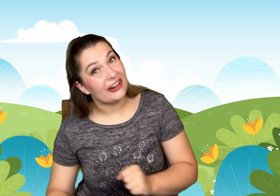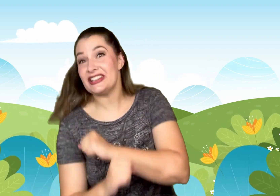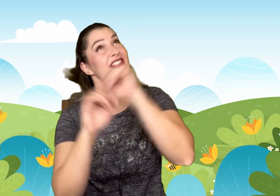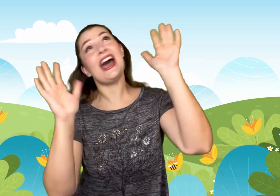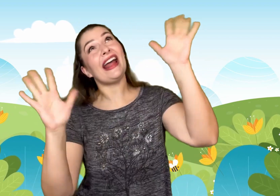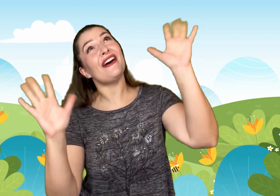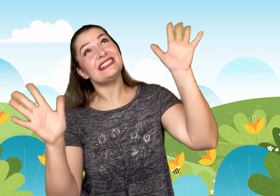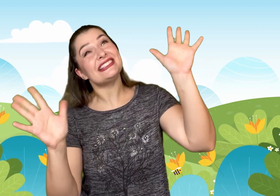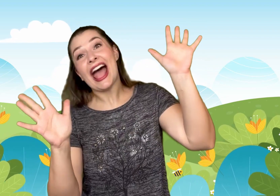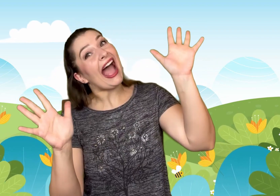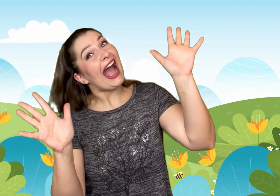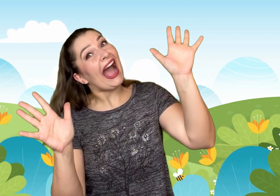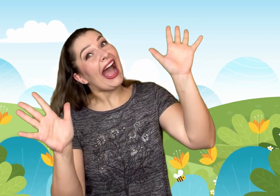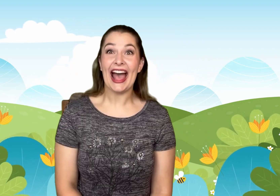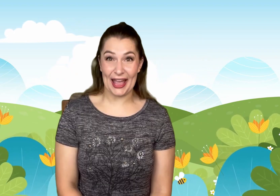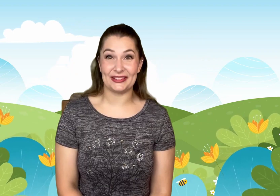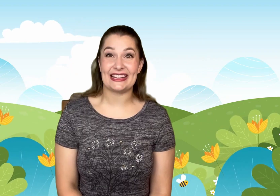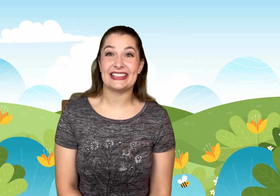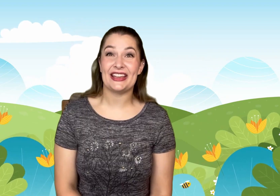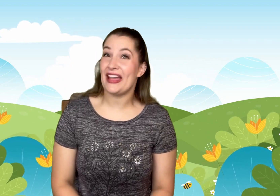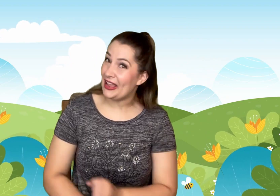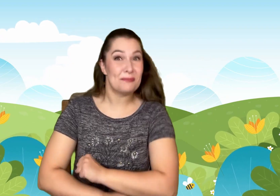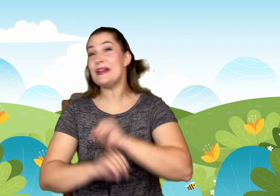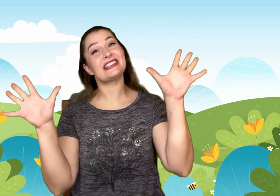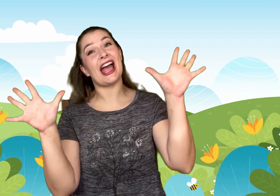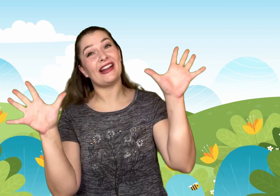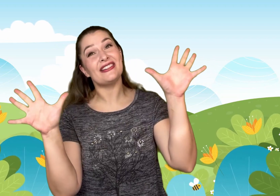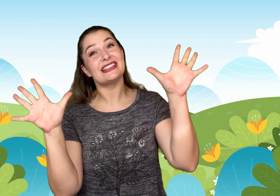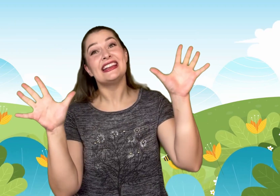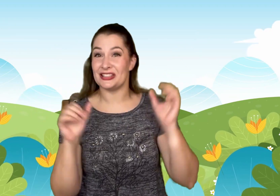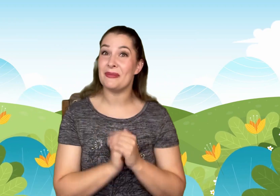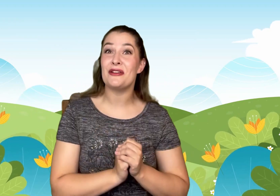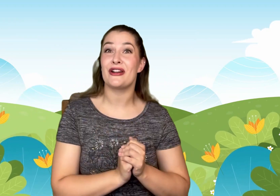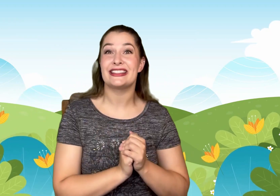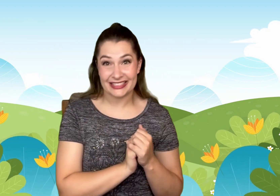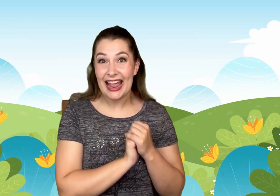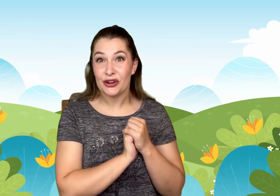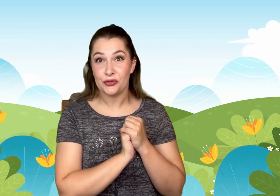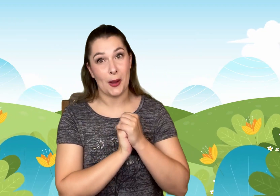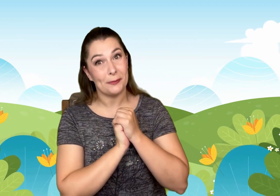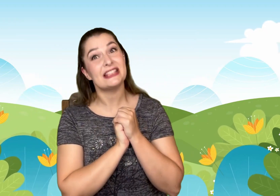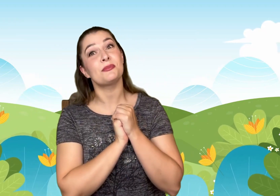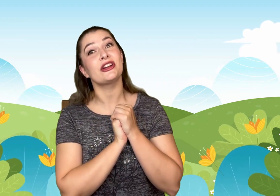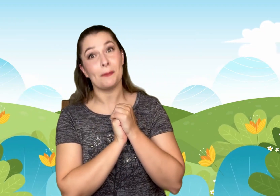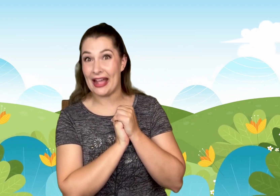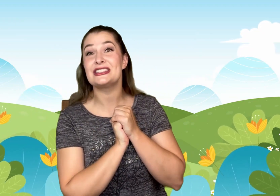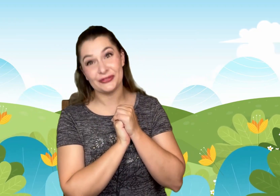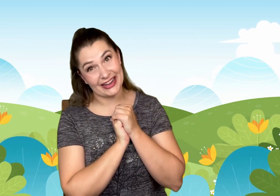shout-outs! I would like to give a big shout-out to my friend Skylar from Pittsburgh, Pennsylvania!